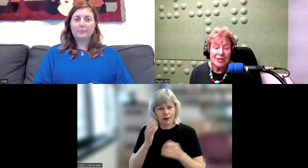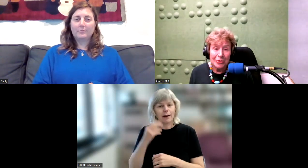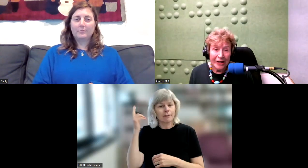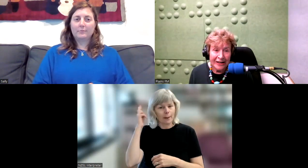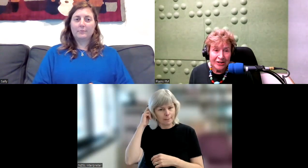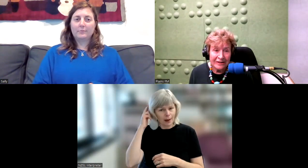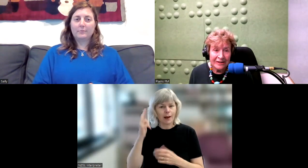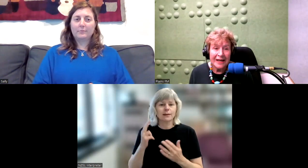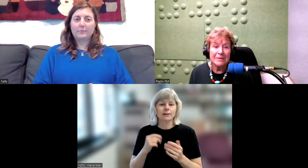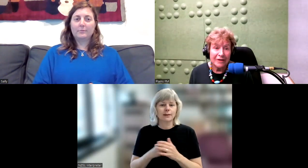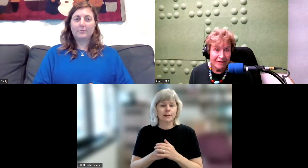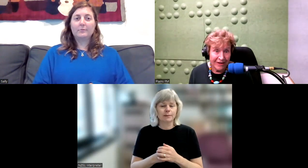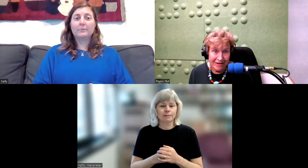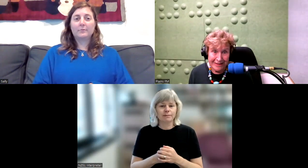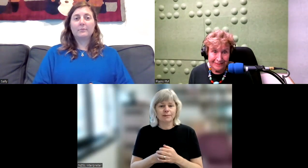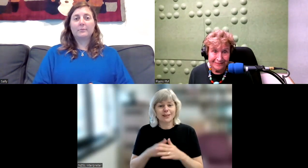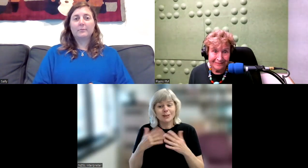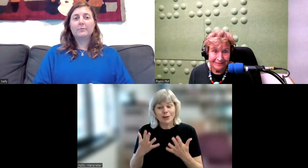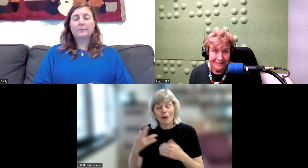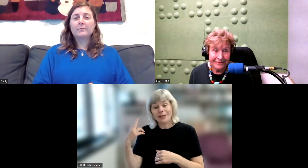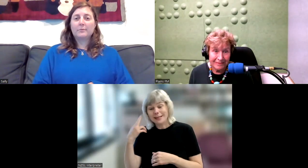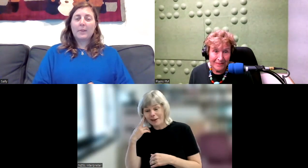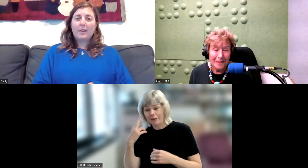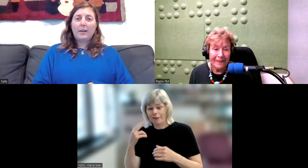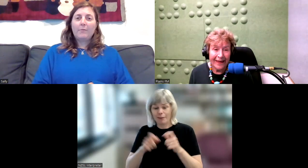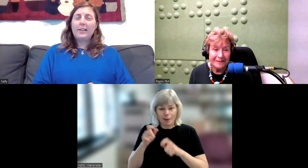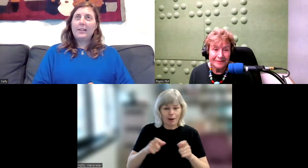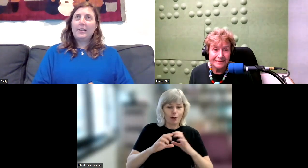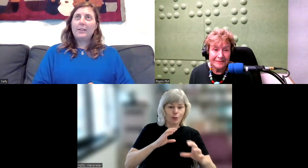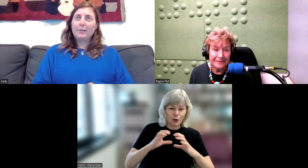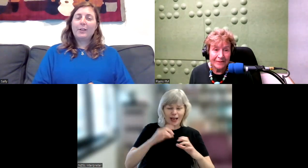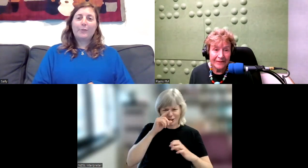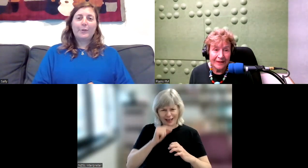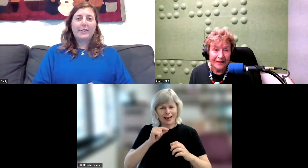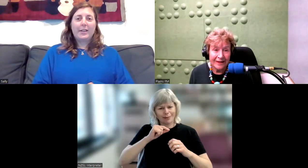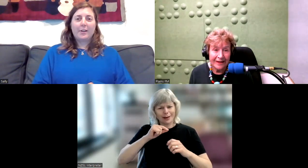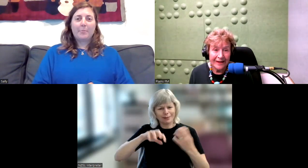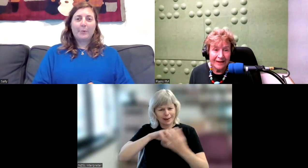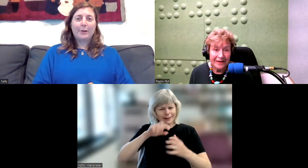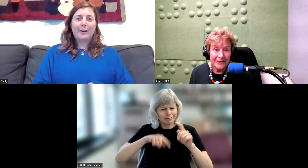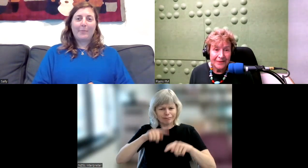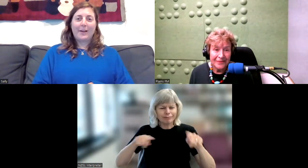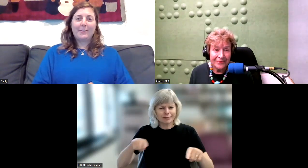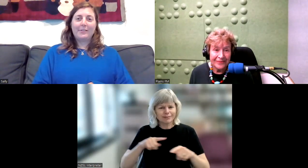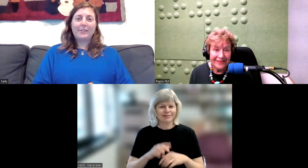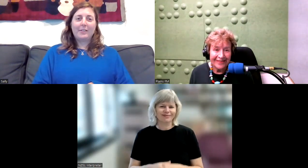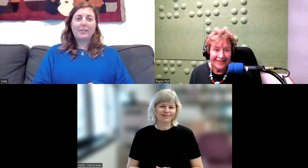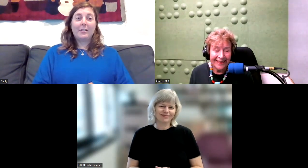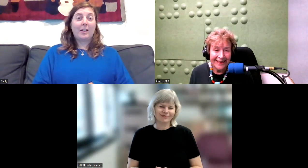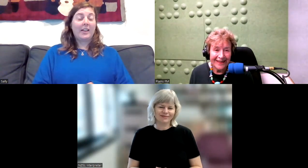communication can be very varied. I'm really looking forward to hearing more about, I guess,